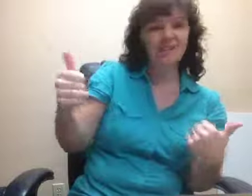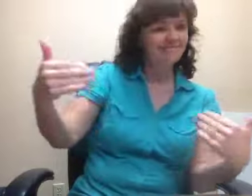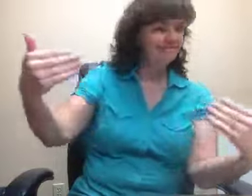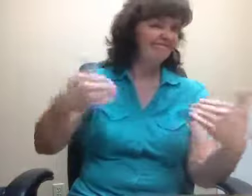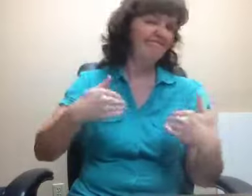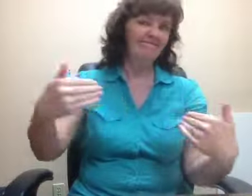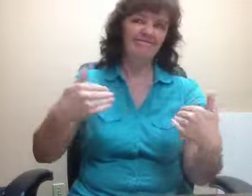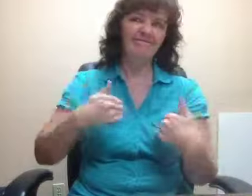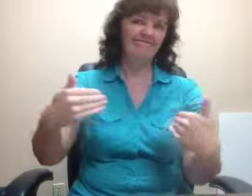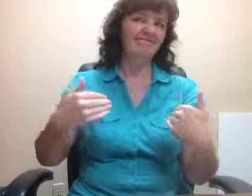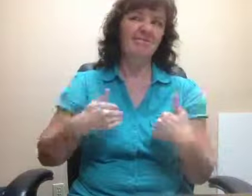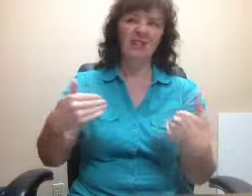self.